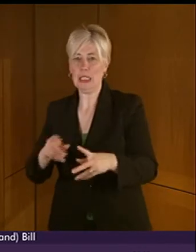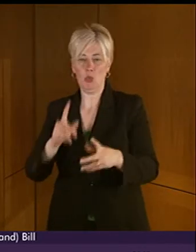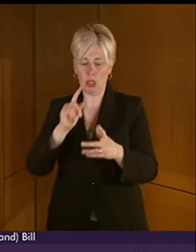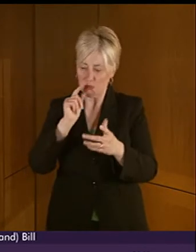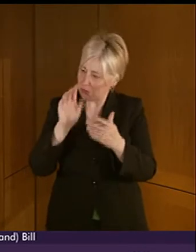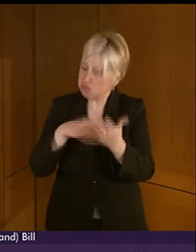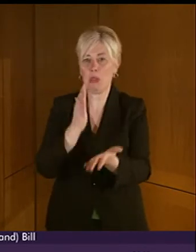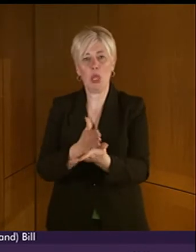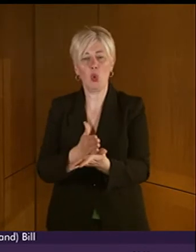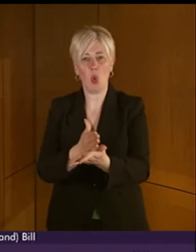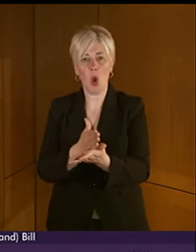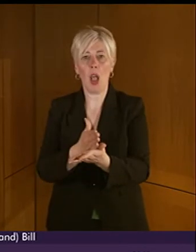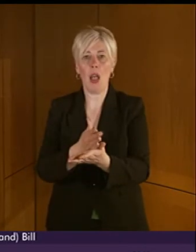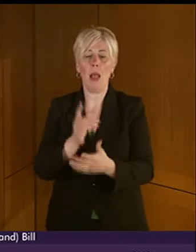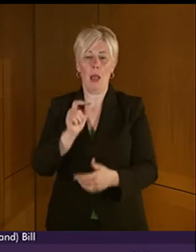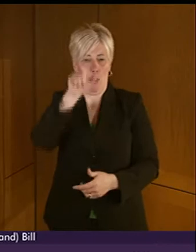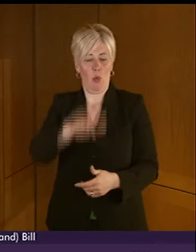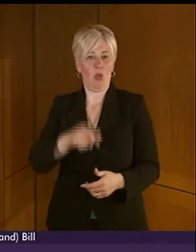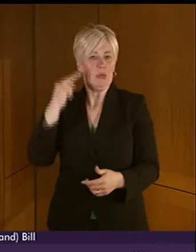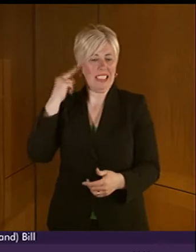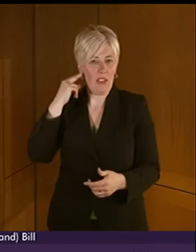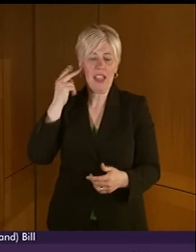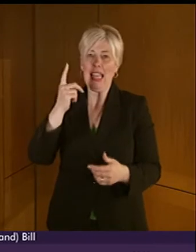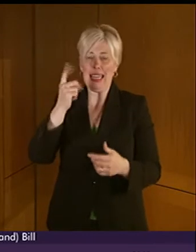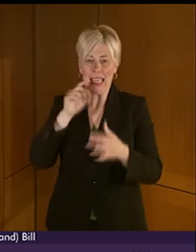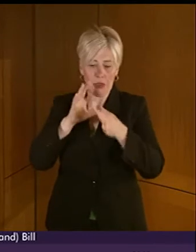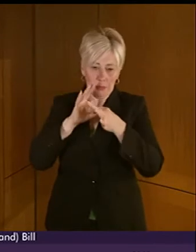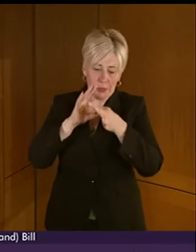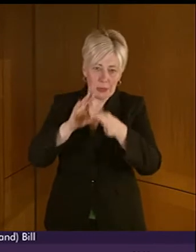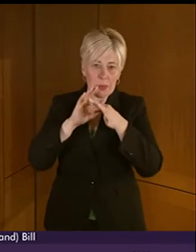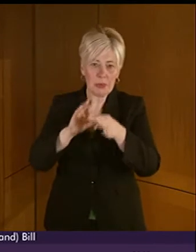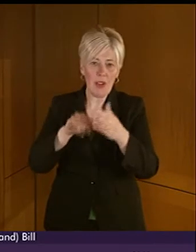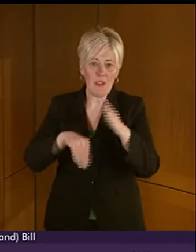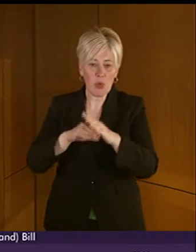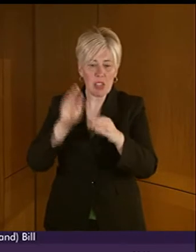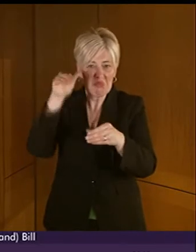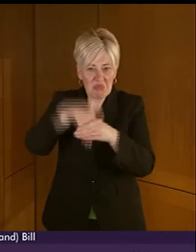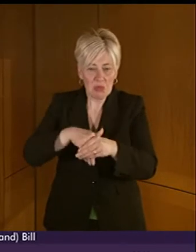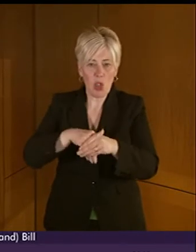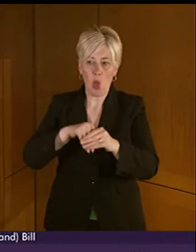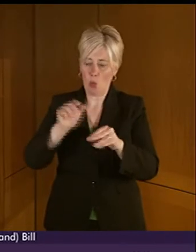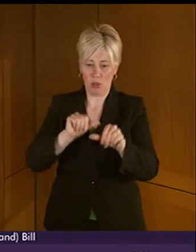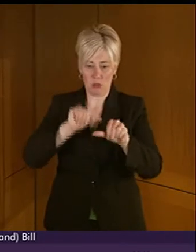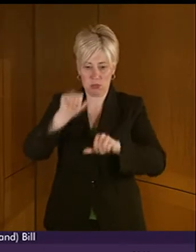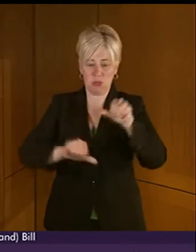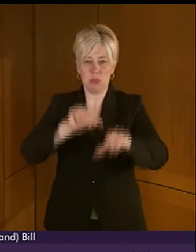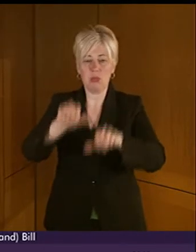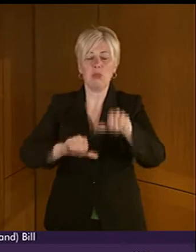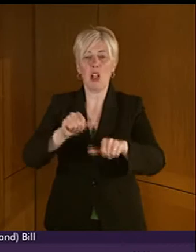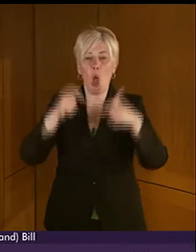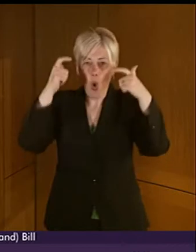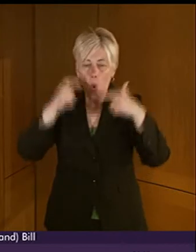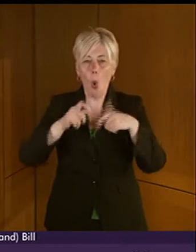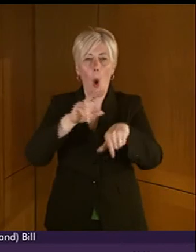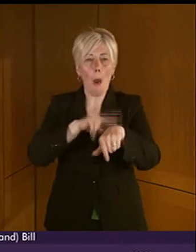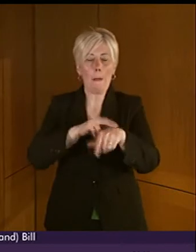sure that those with hearing impairment are engaged at every stage of what I focused on, the judicial process, in the